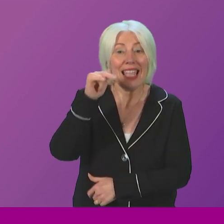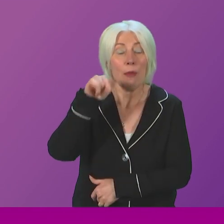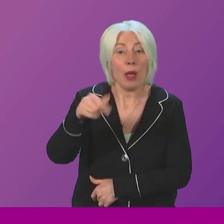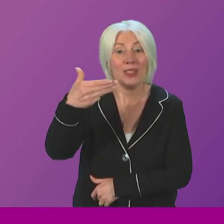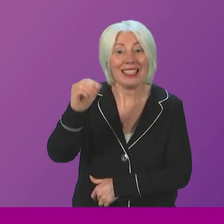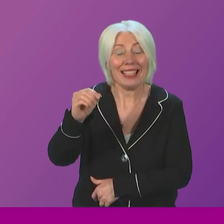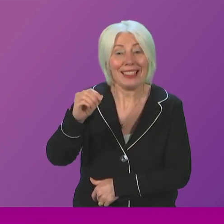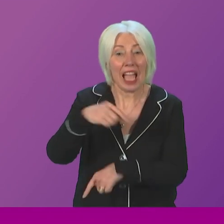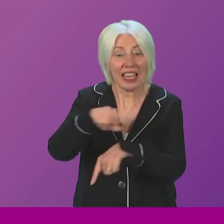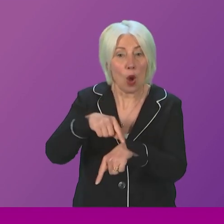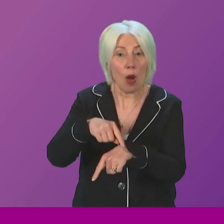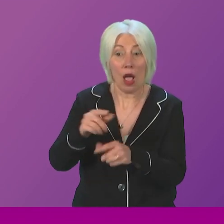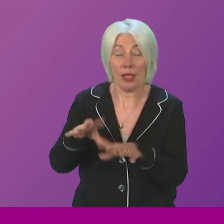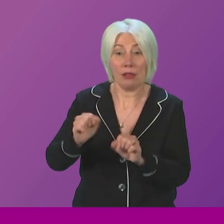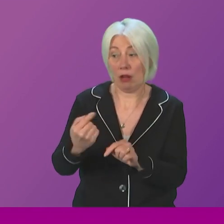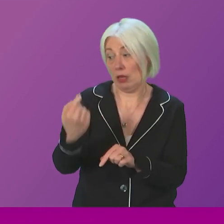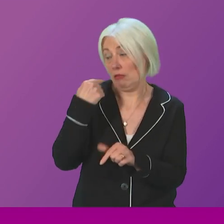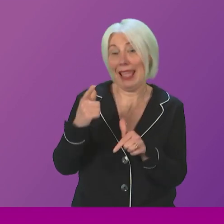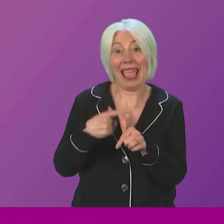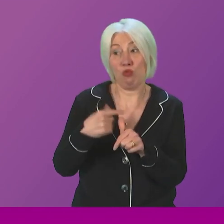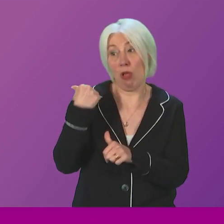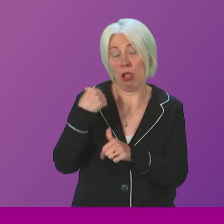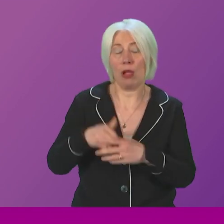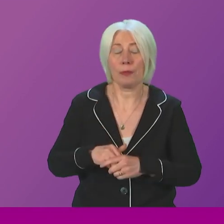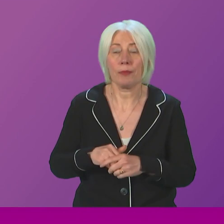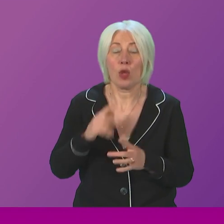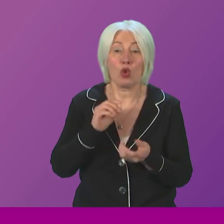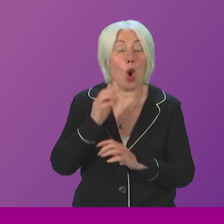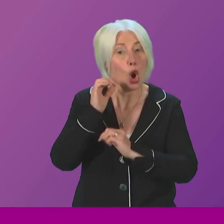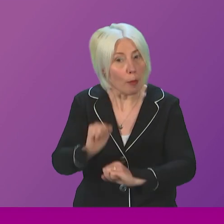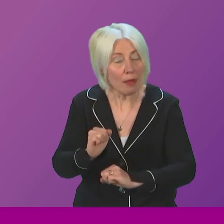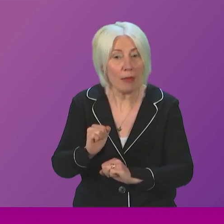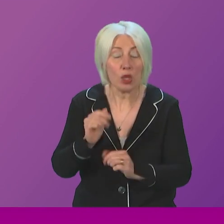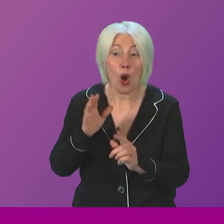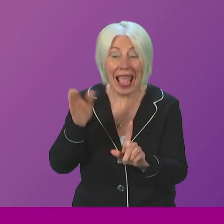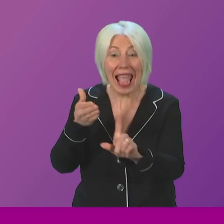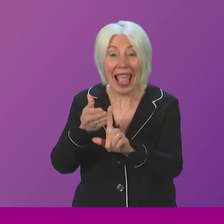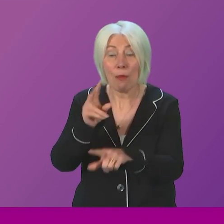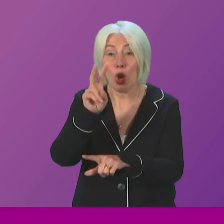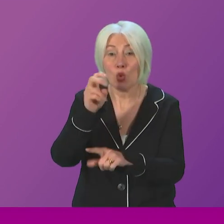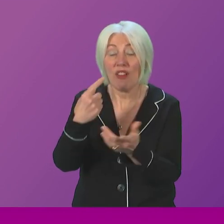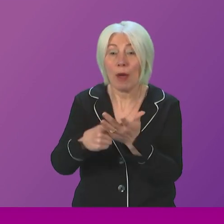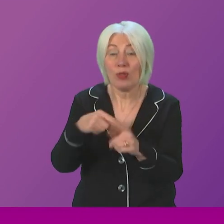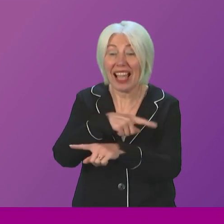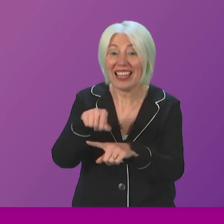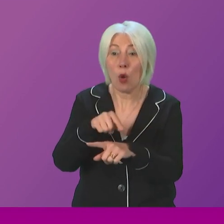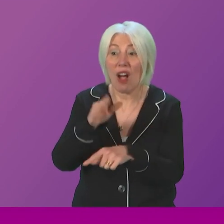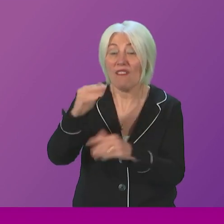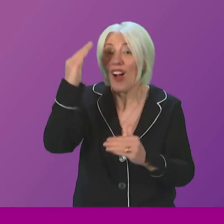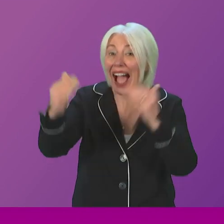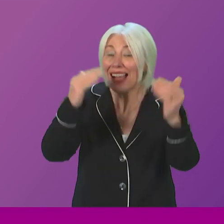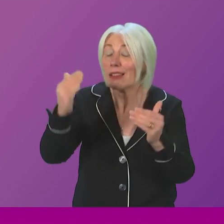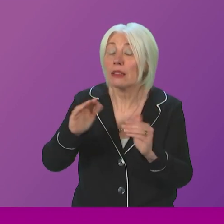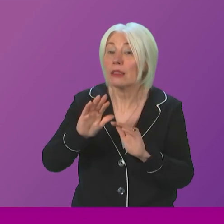which took effect from April this year. have made a commitment to reaching £12 an hour for adult social care workers delivering